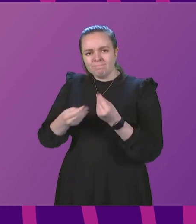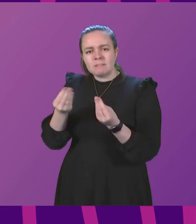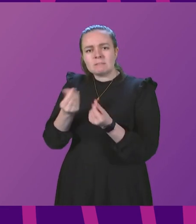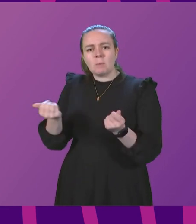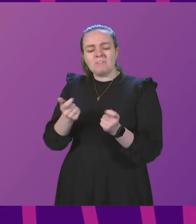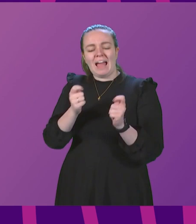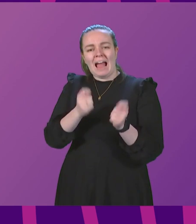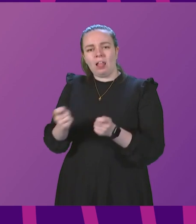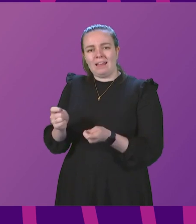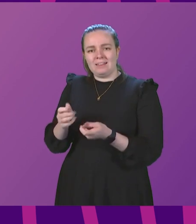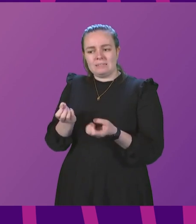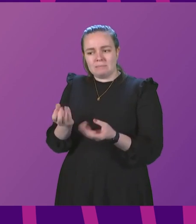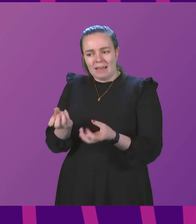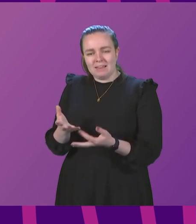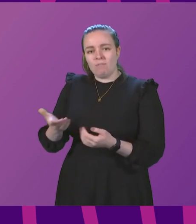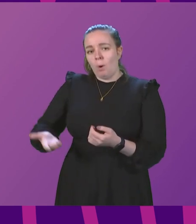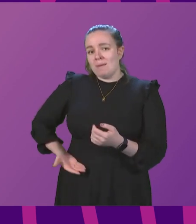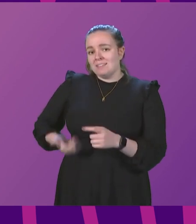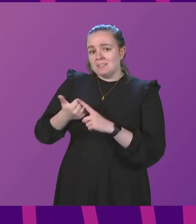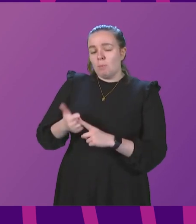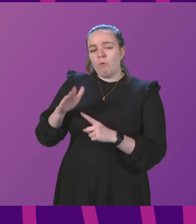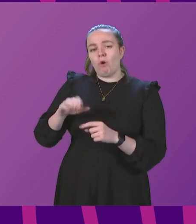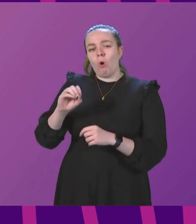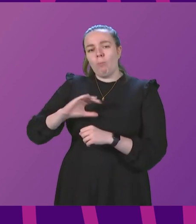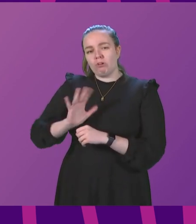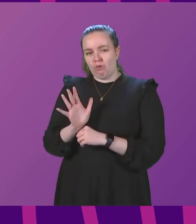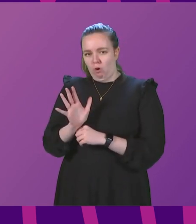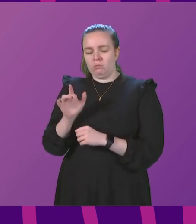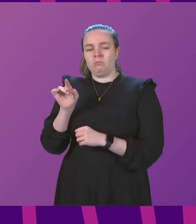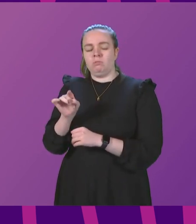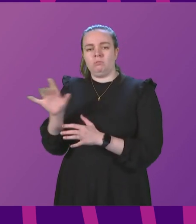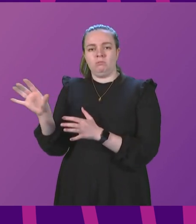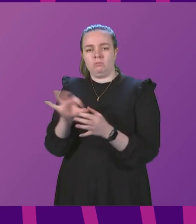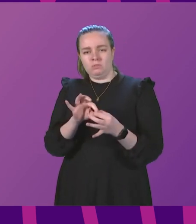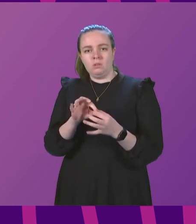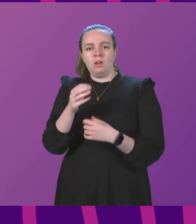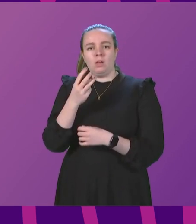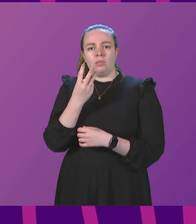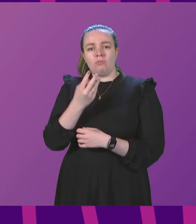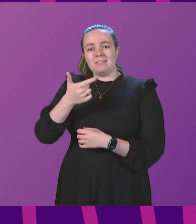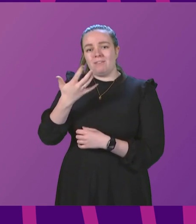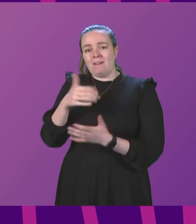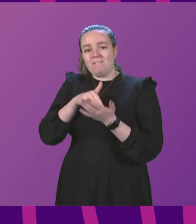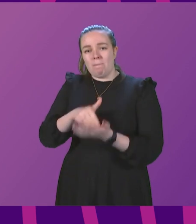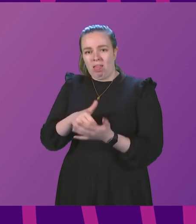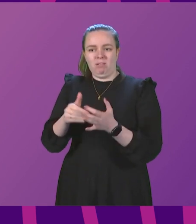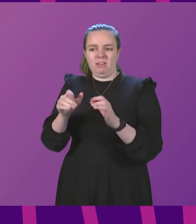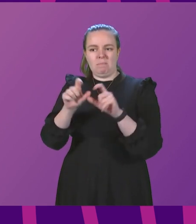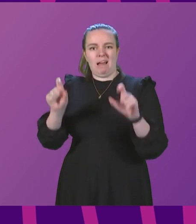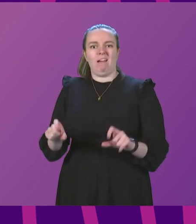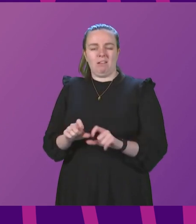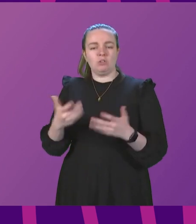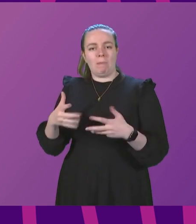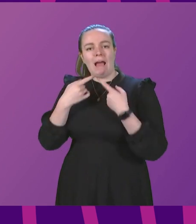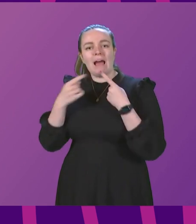spending for the business support from Omicron that was part of the £375 million package announced